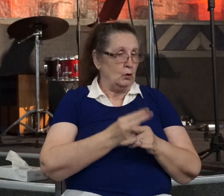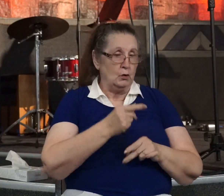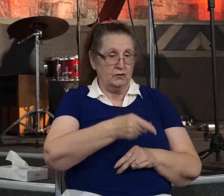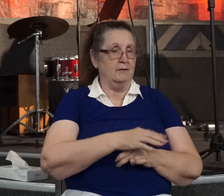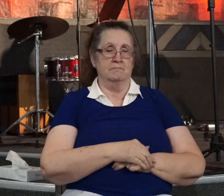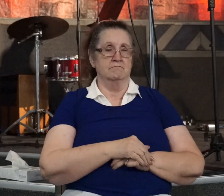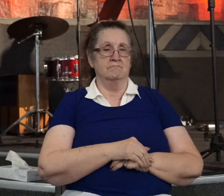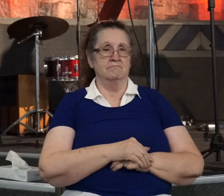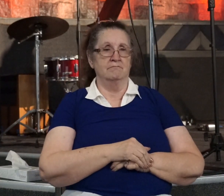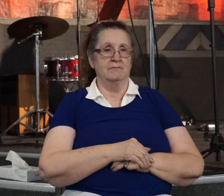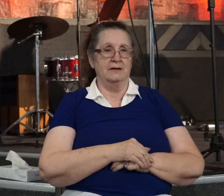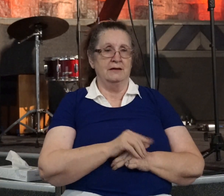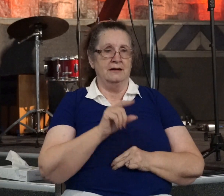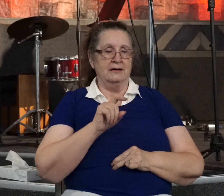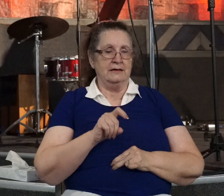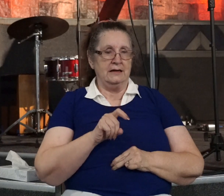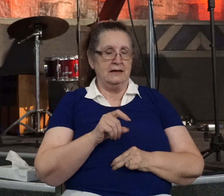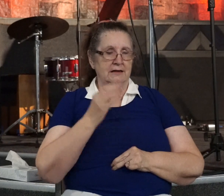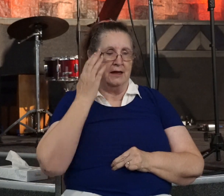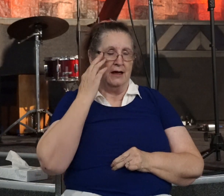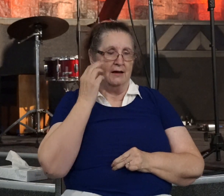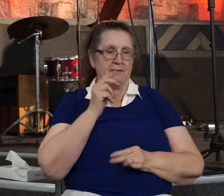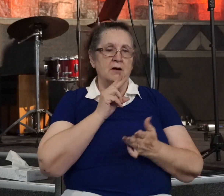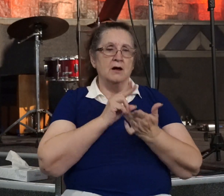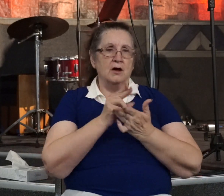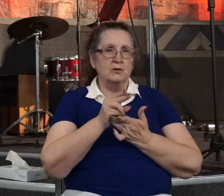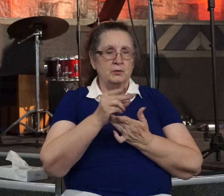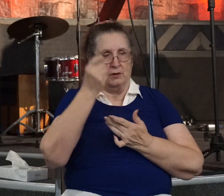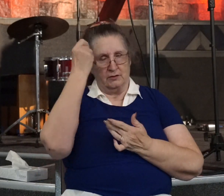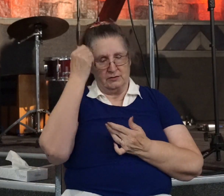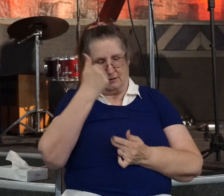He had to have a true view of himself. And that took an emptying.